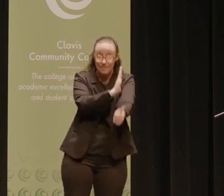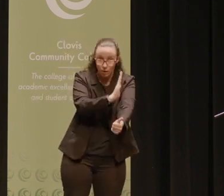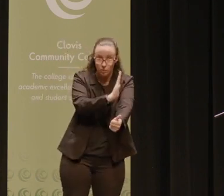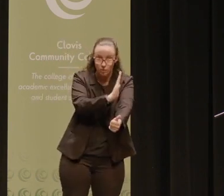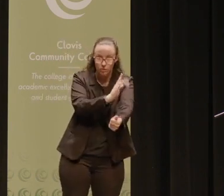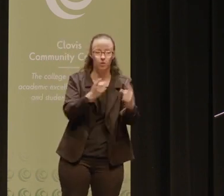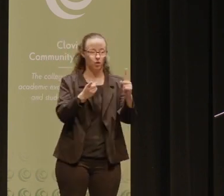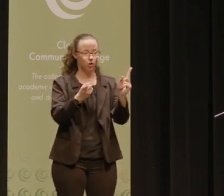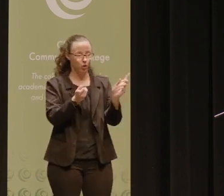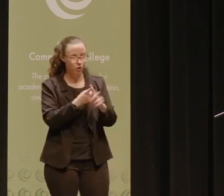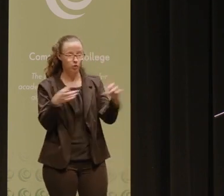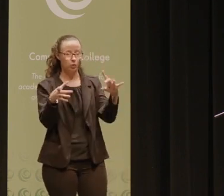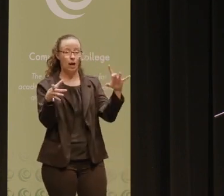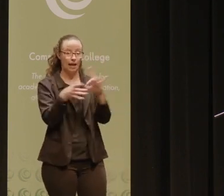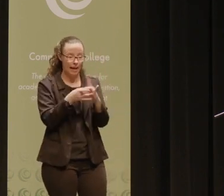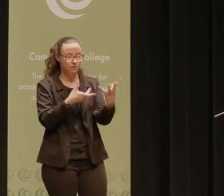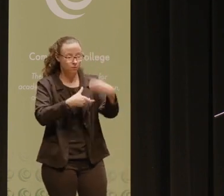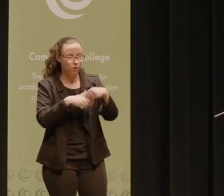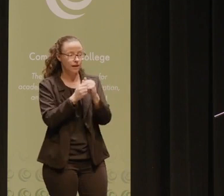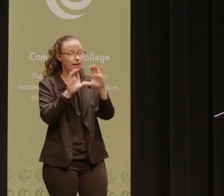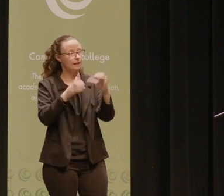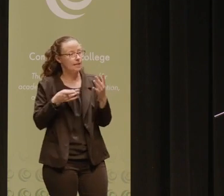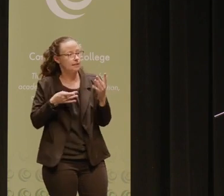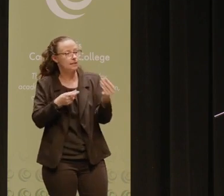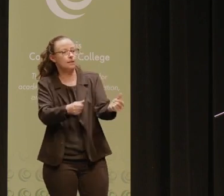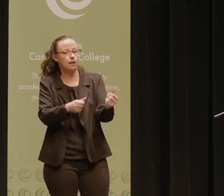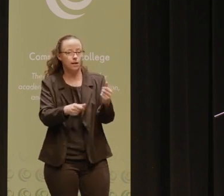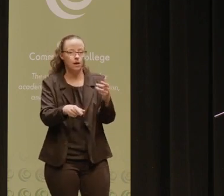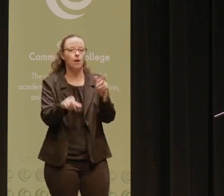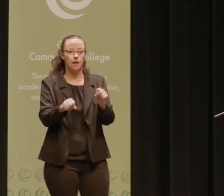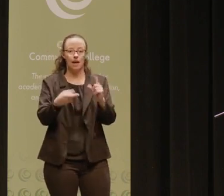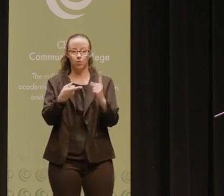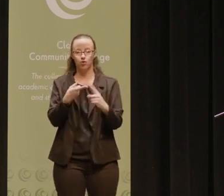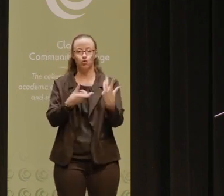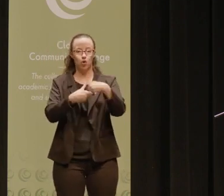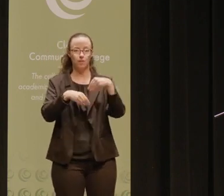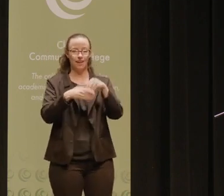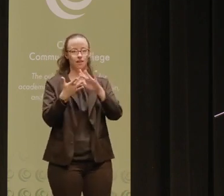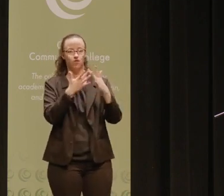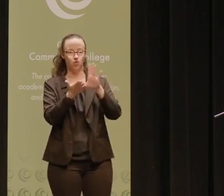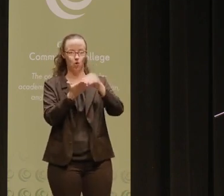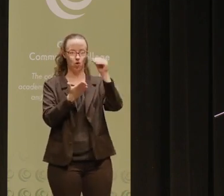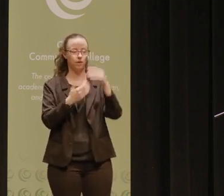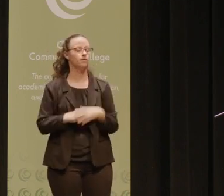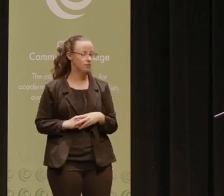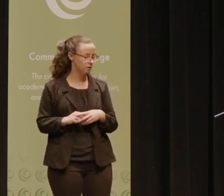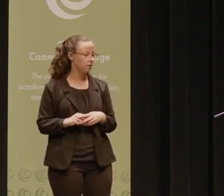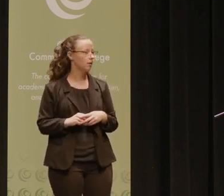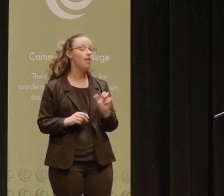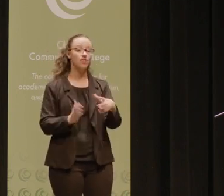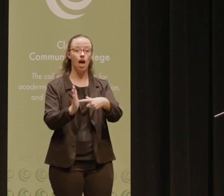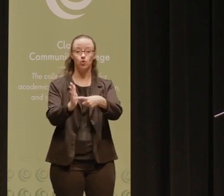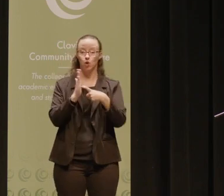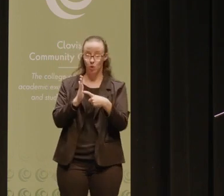to connect and engage seamlessly and to make meaningful contributions within virtual learning spaces. And this will require some